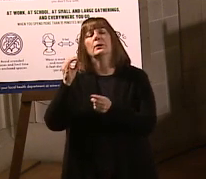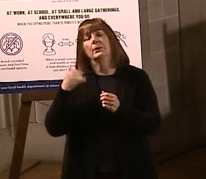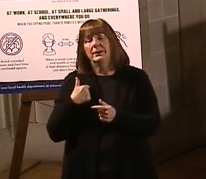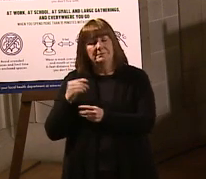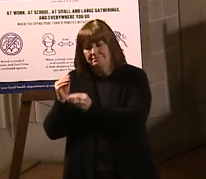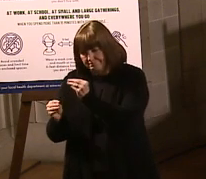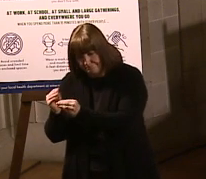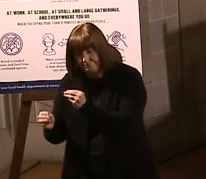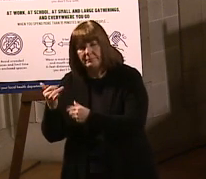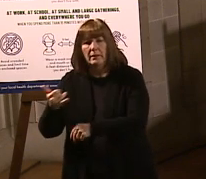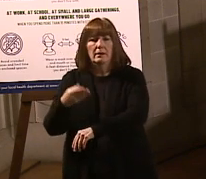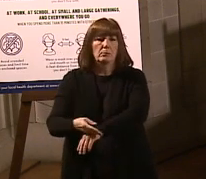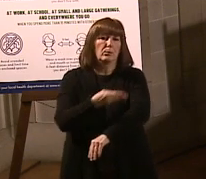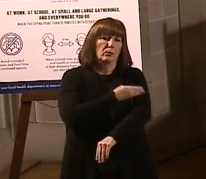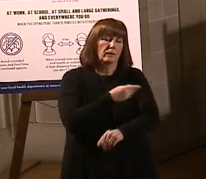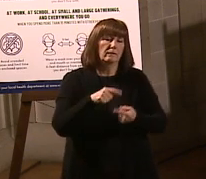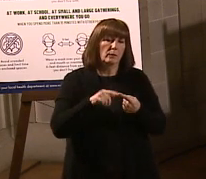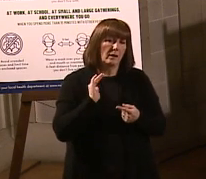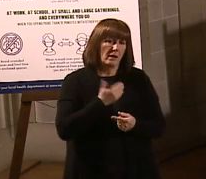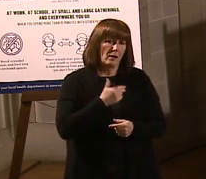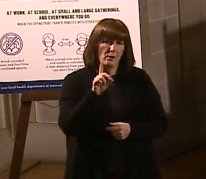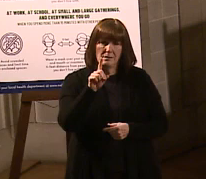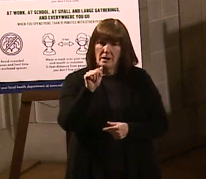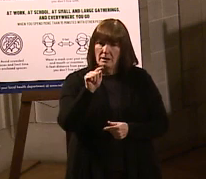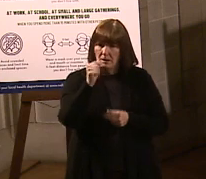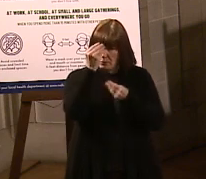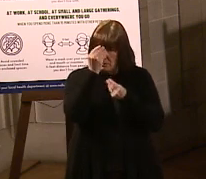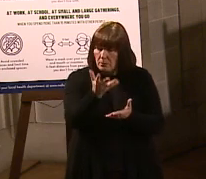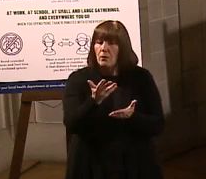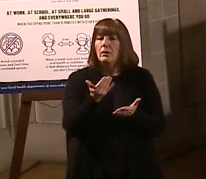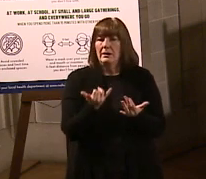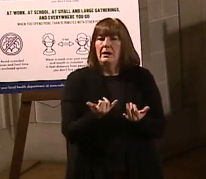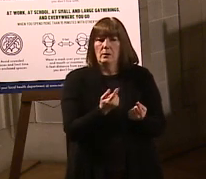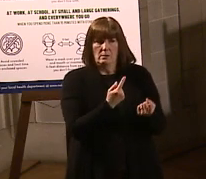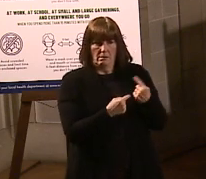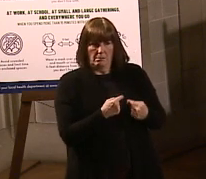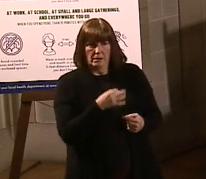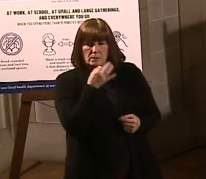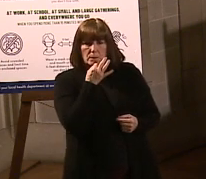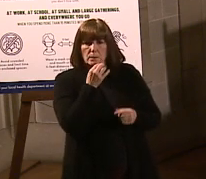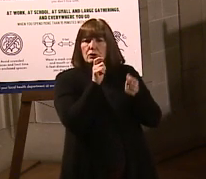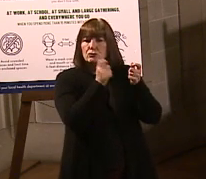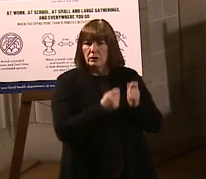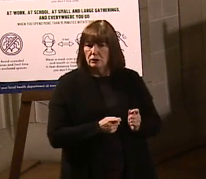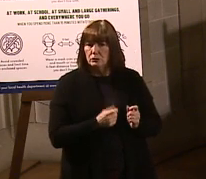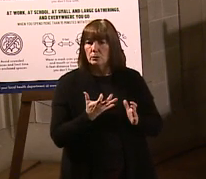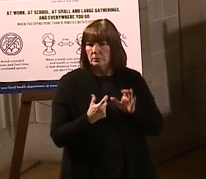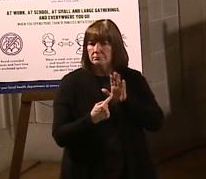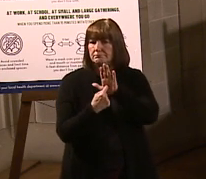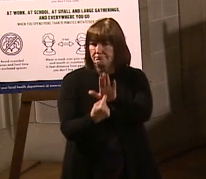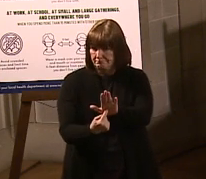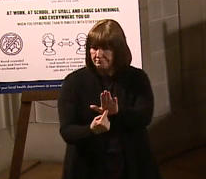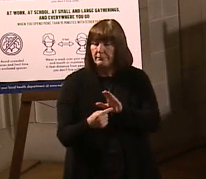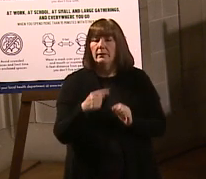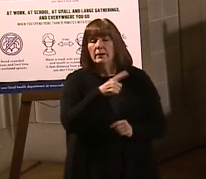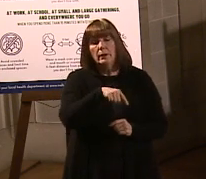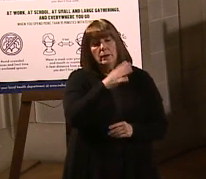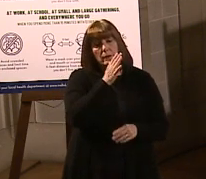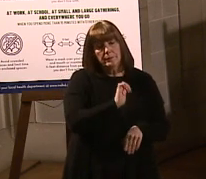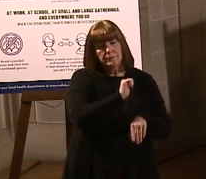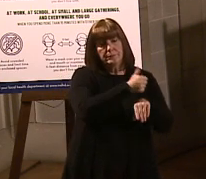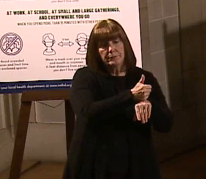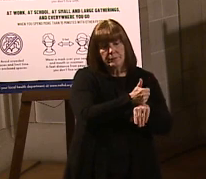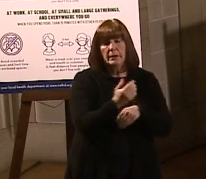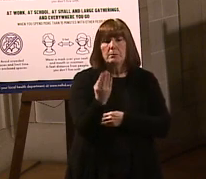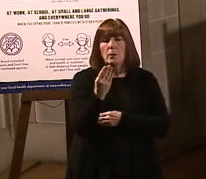to make improvements to our data reporting, there are also a few upcoming changes to the dashboard that I want to highlight. These changes will go into effect